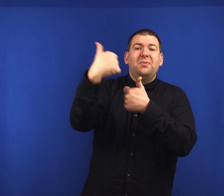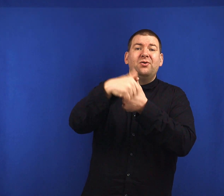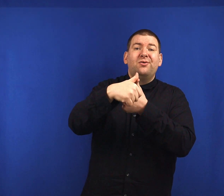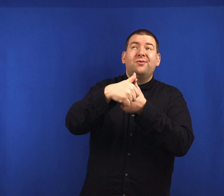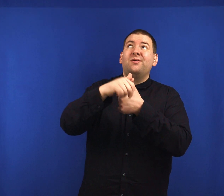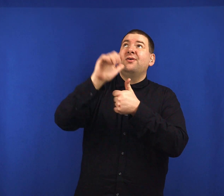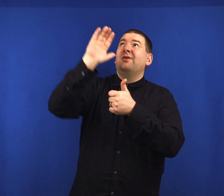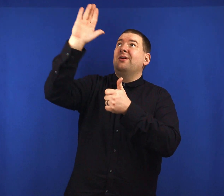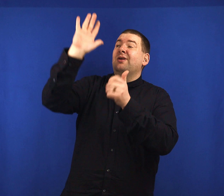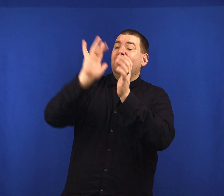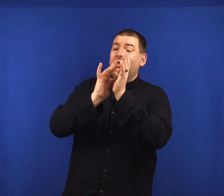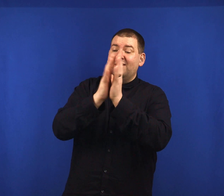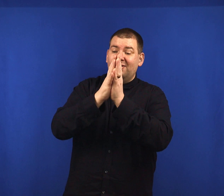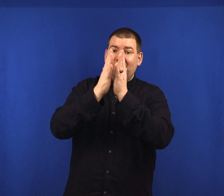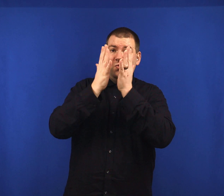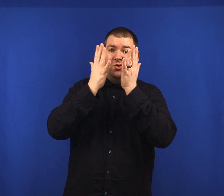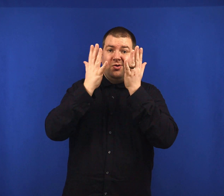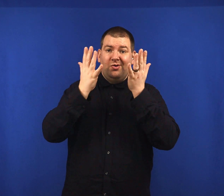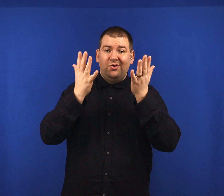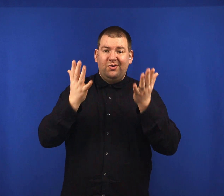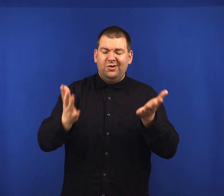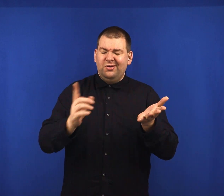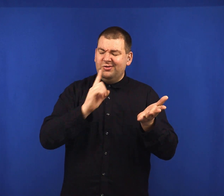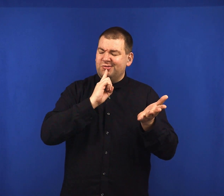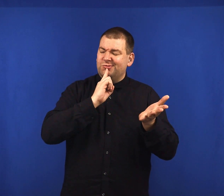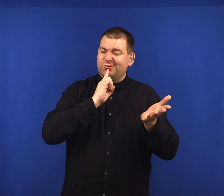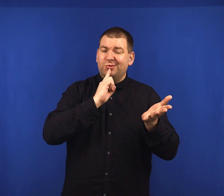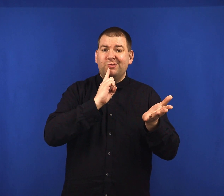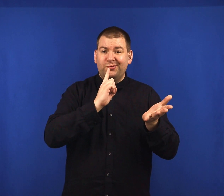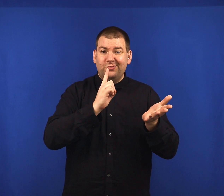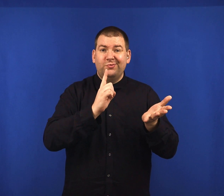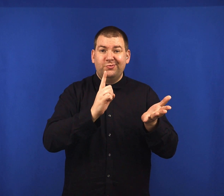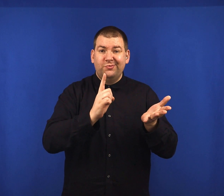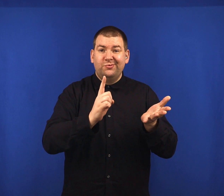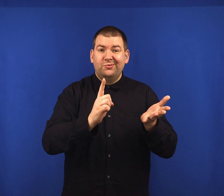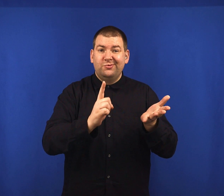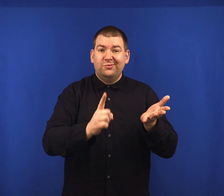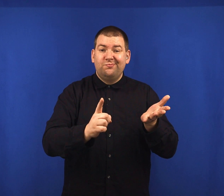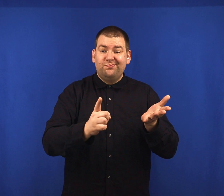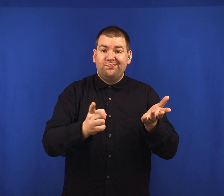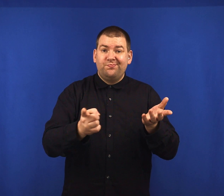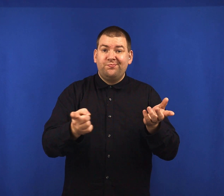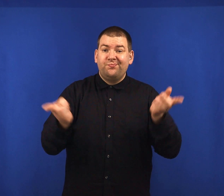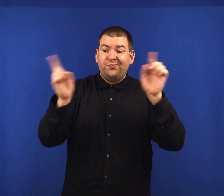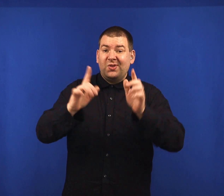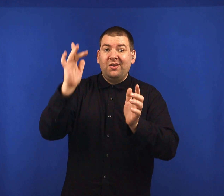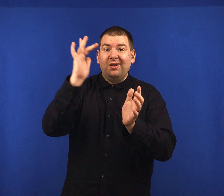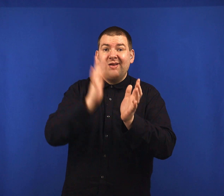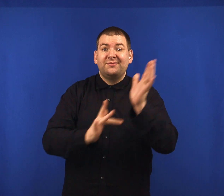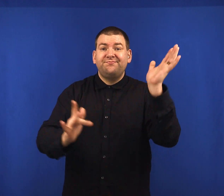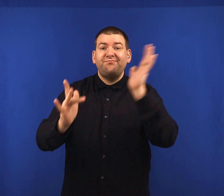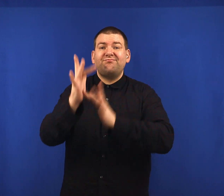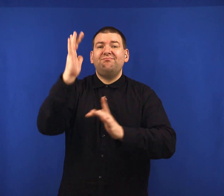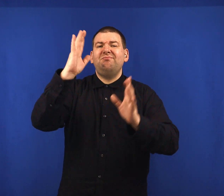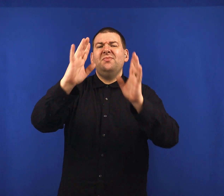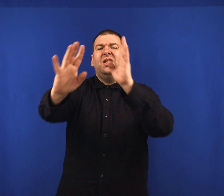His words so true. When He spoke